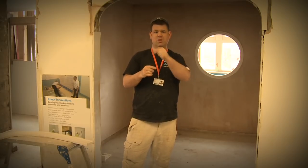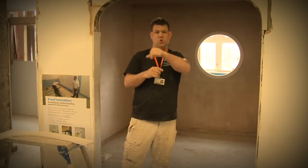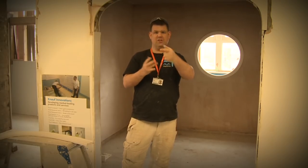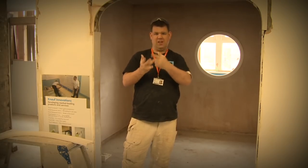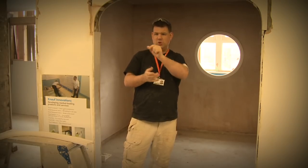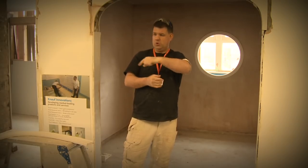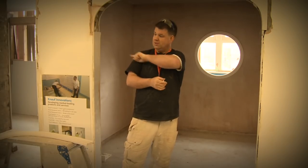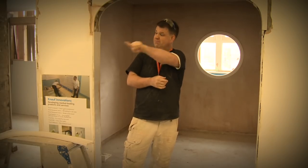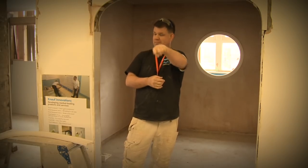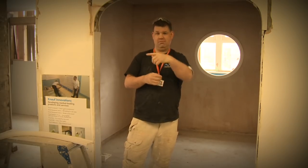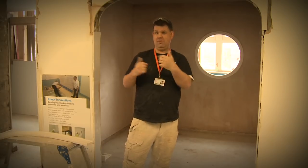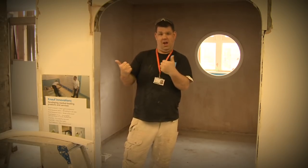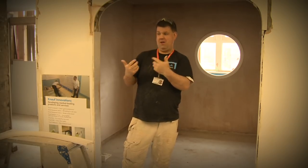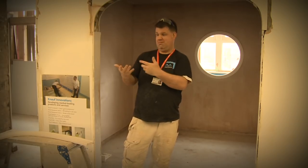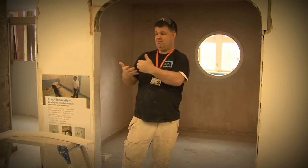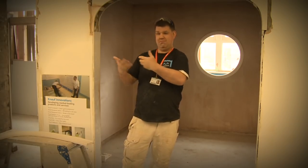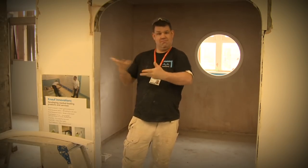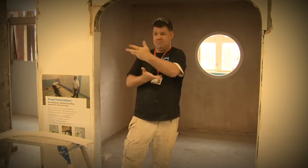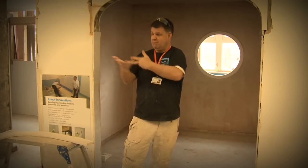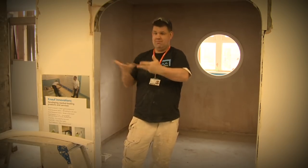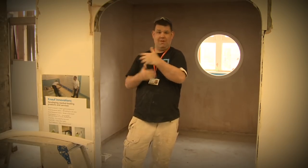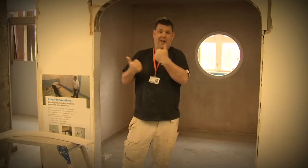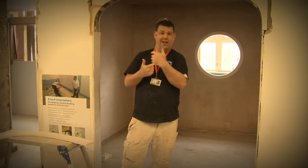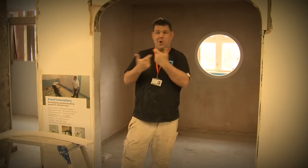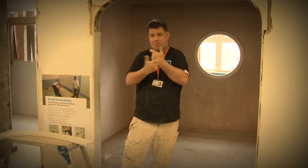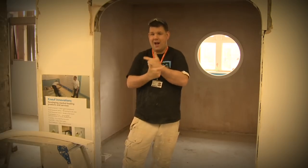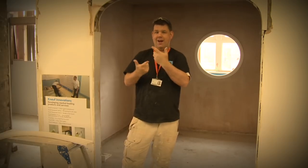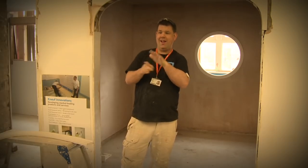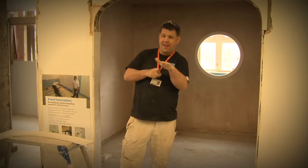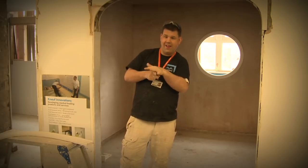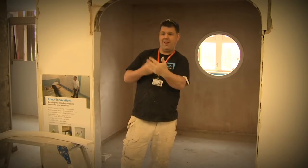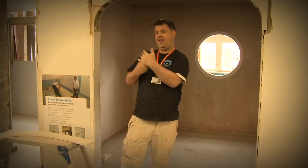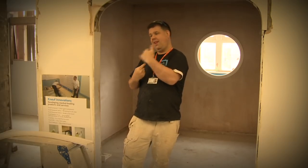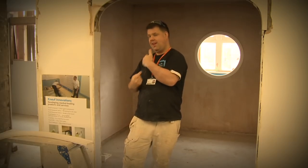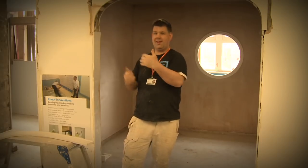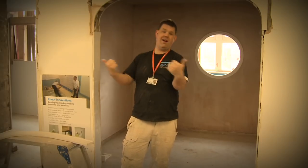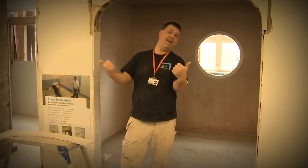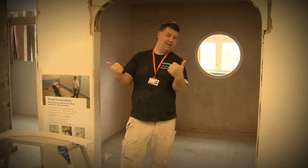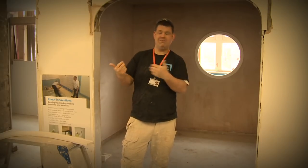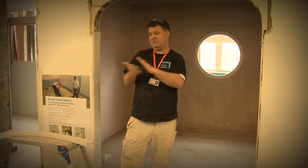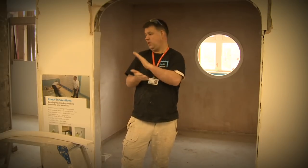My tutor is really very deaf aware and has been a wonderful support to me. I have thoroughly enjoyed my course.